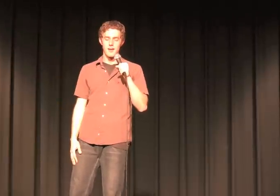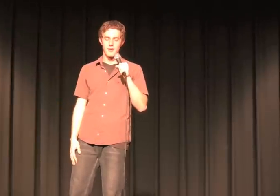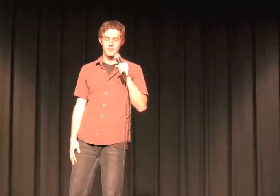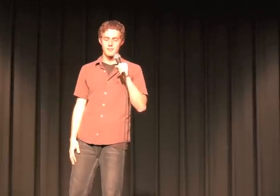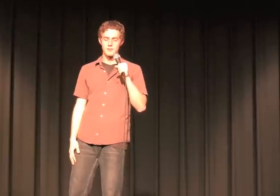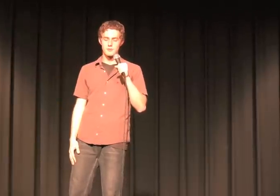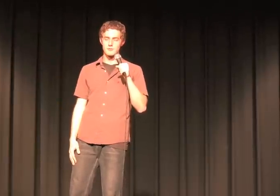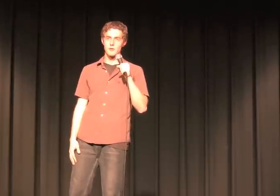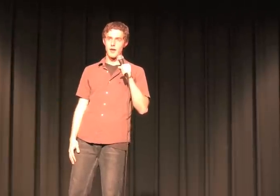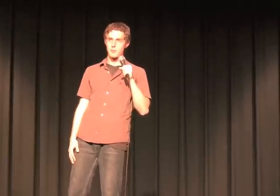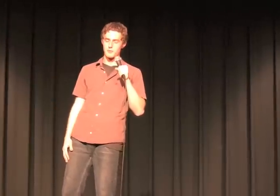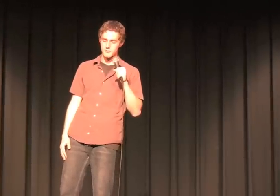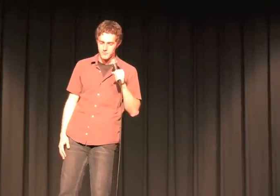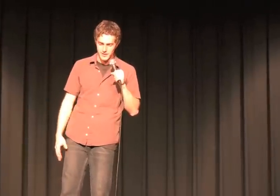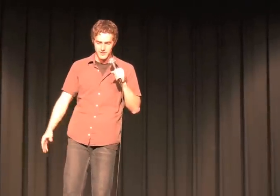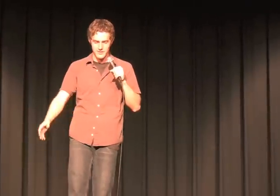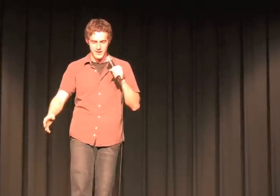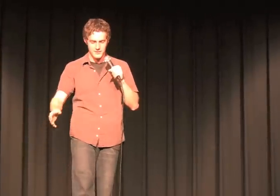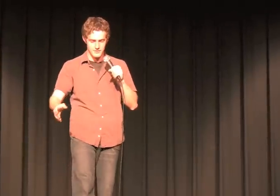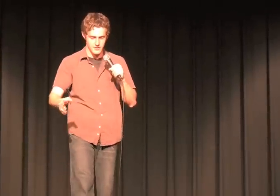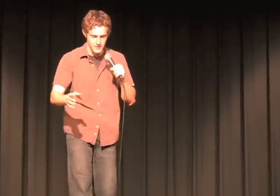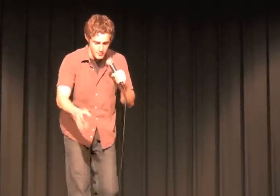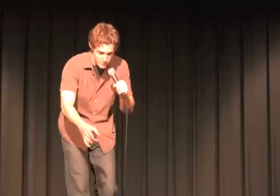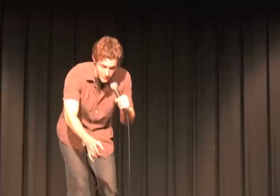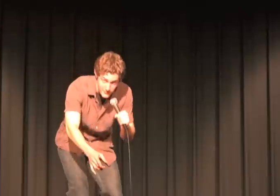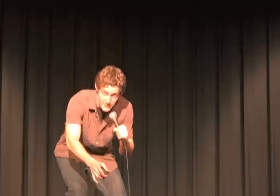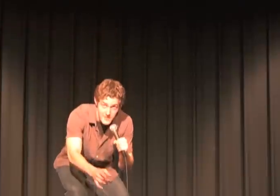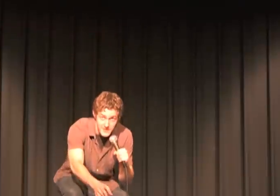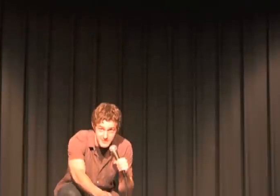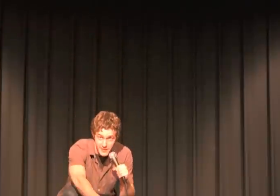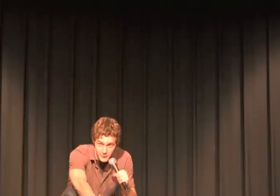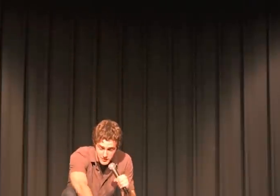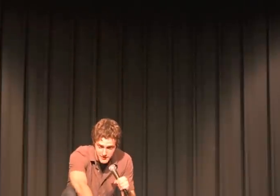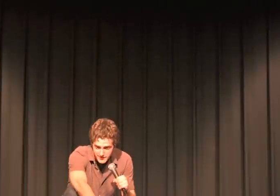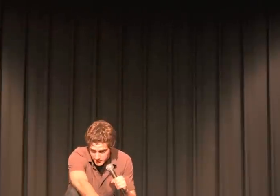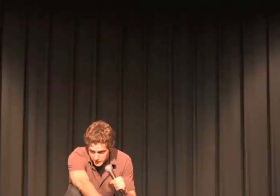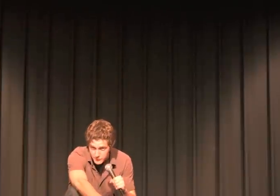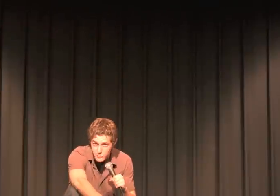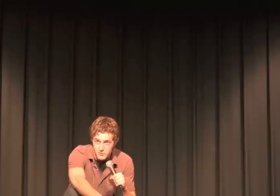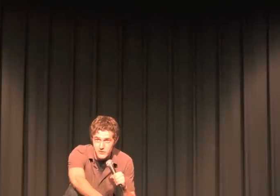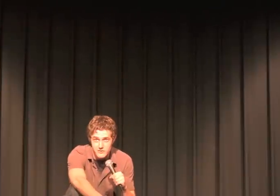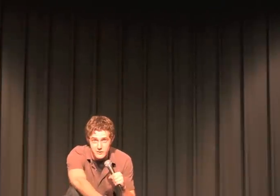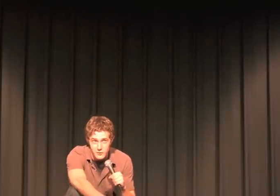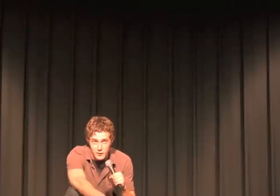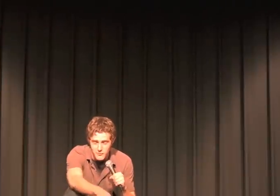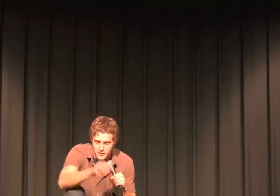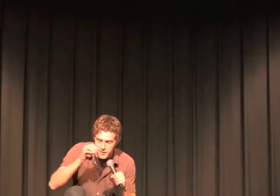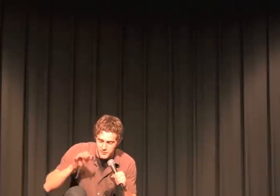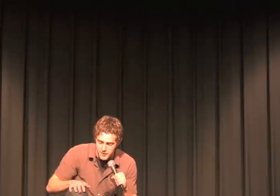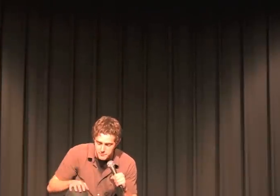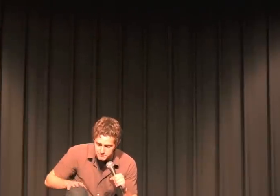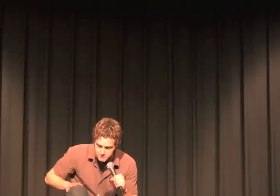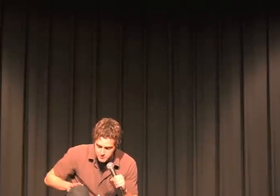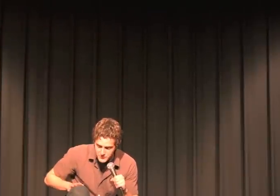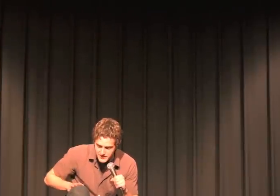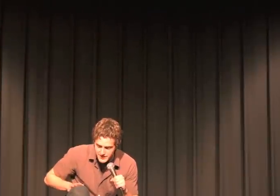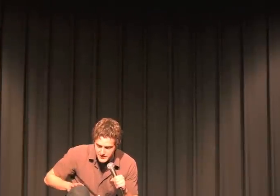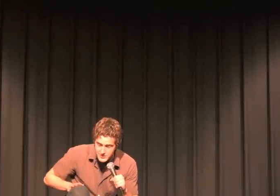And it just so happens that the number that they assigned me, and you can sort of see the sticker here on my laptop, the